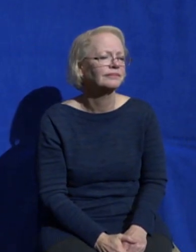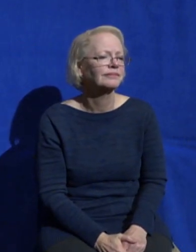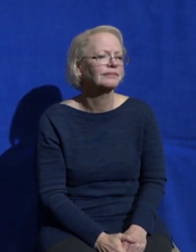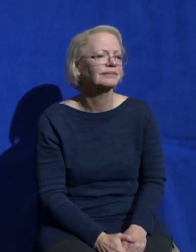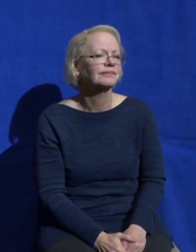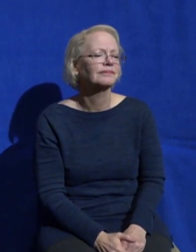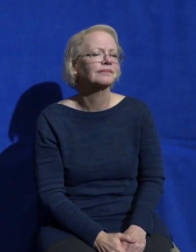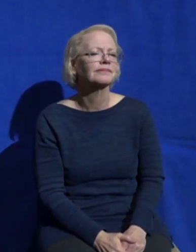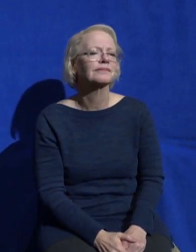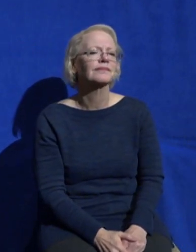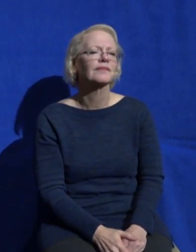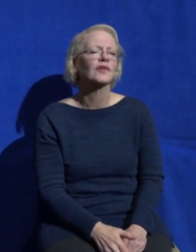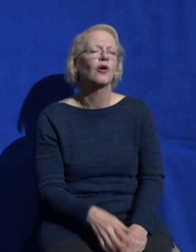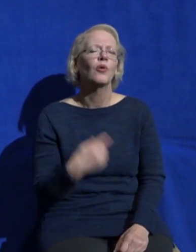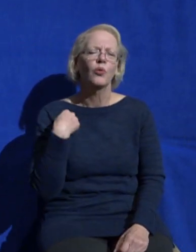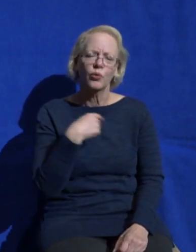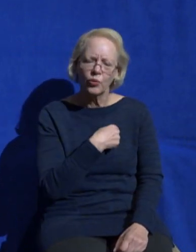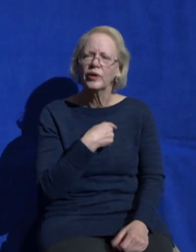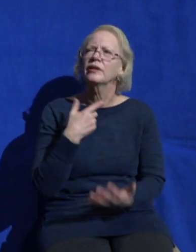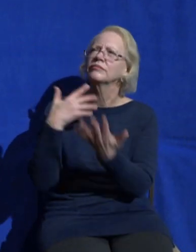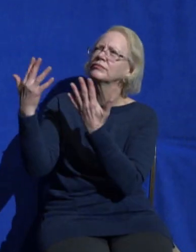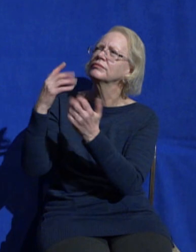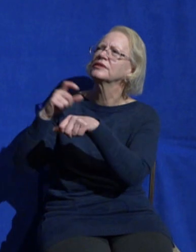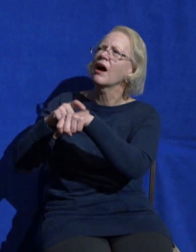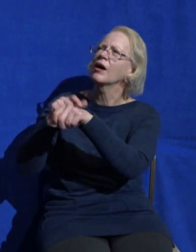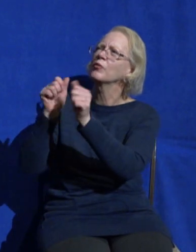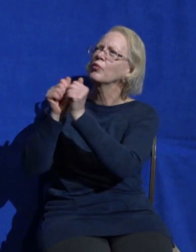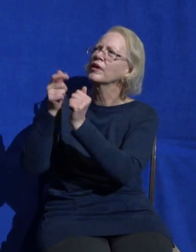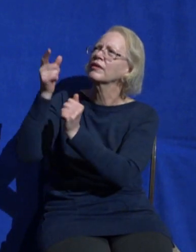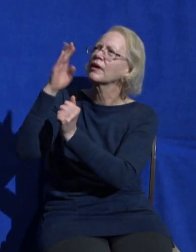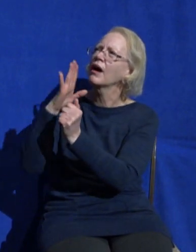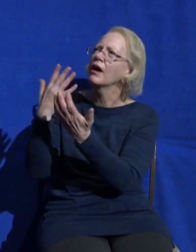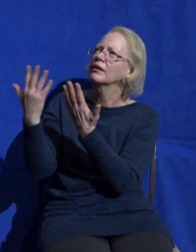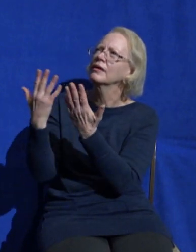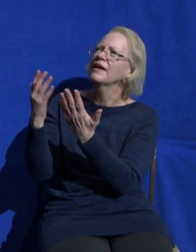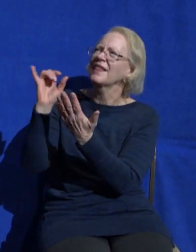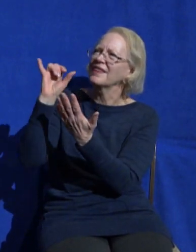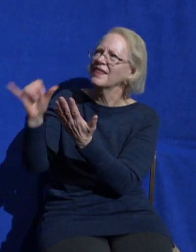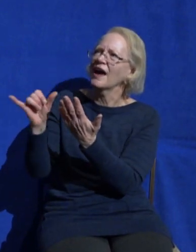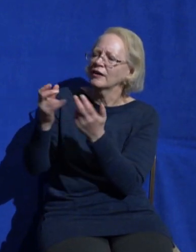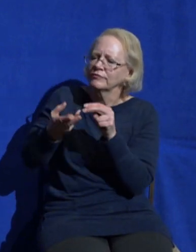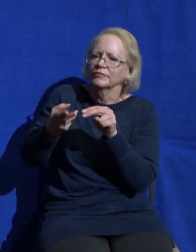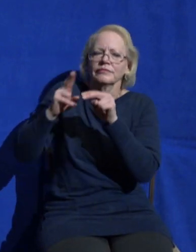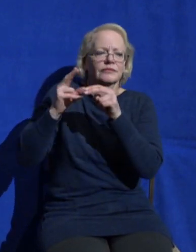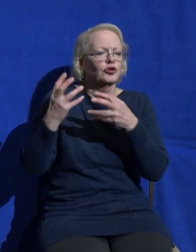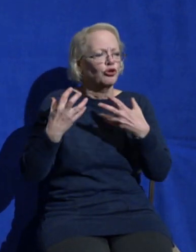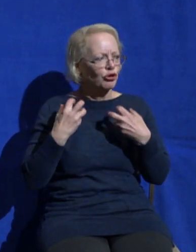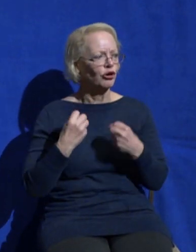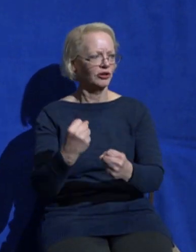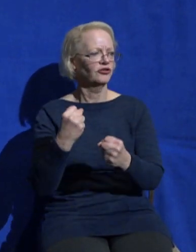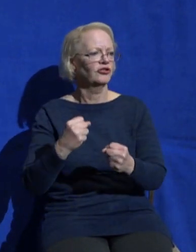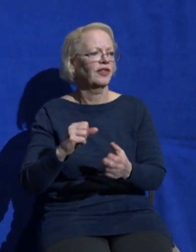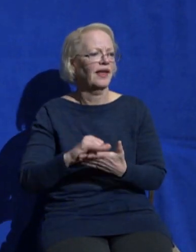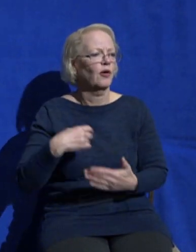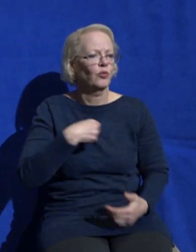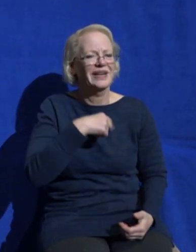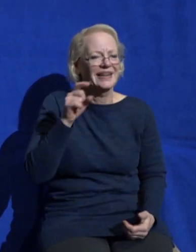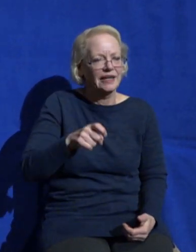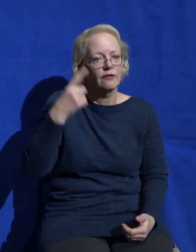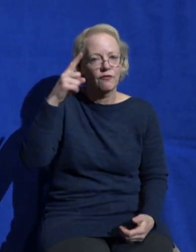as you spend time with God he'll give you the courage you need to follow him and here's the last thing here's the last